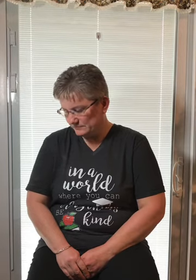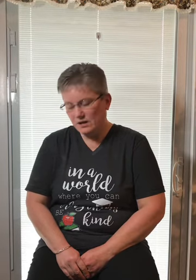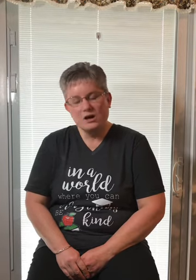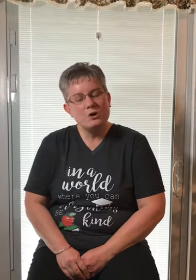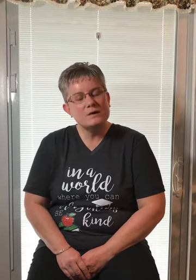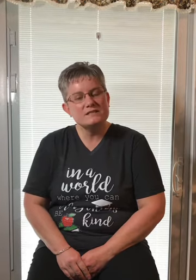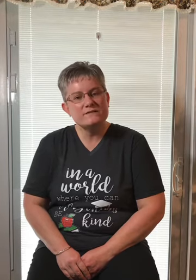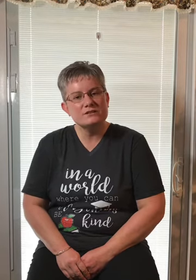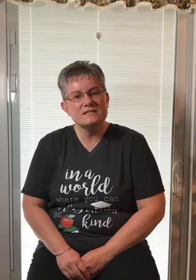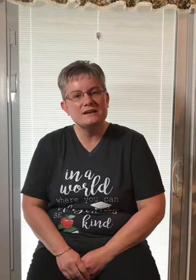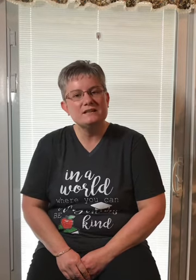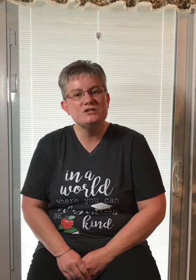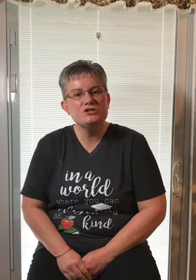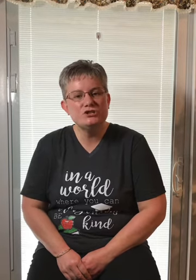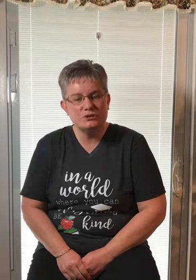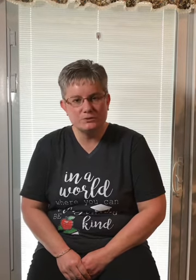What's the first sound in choose?